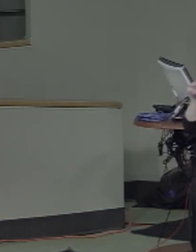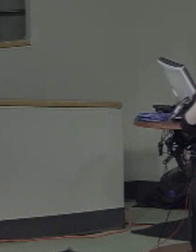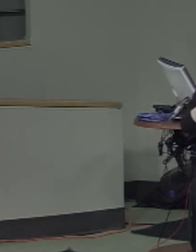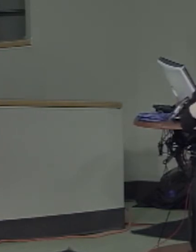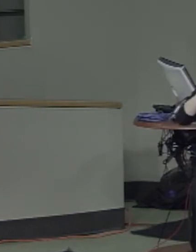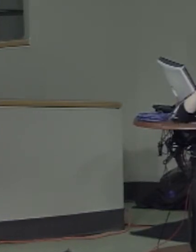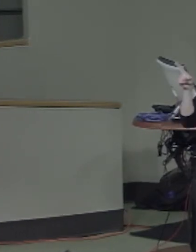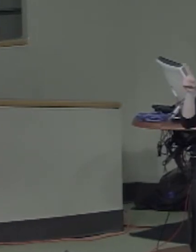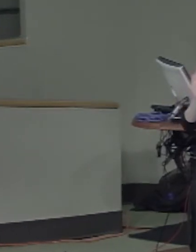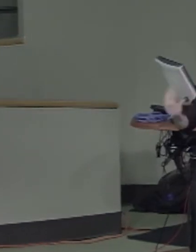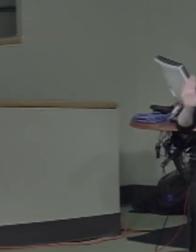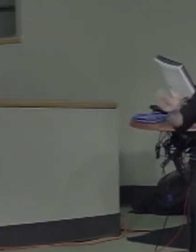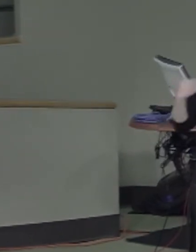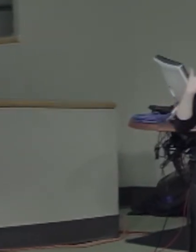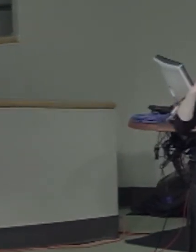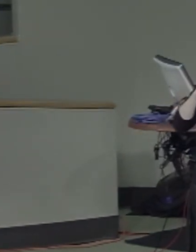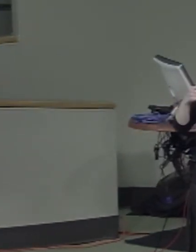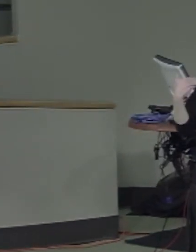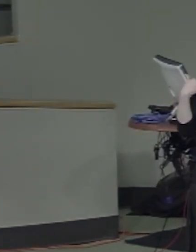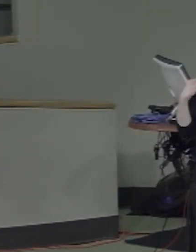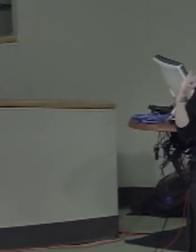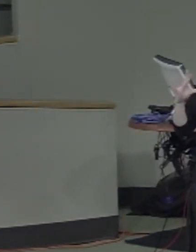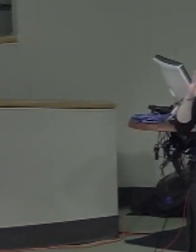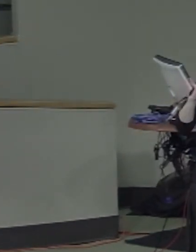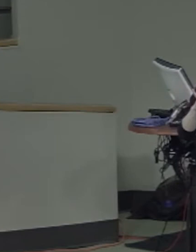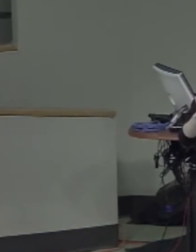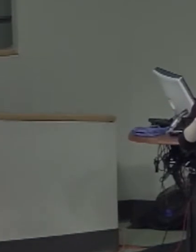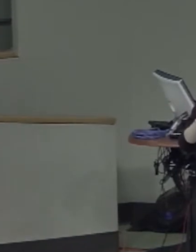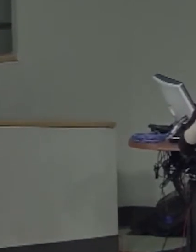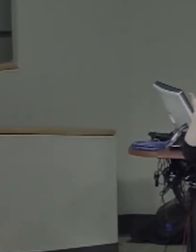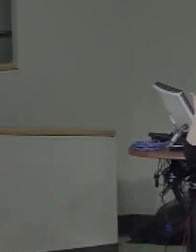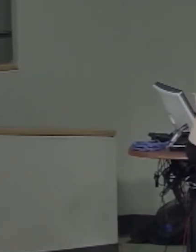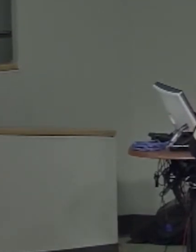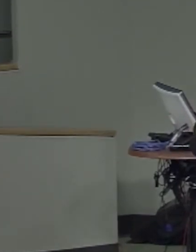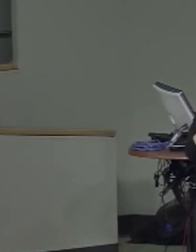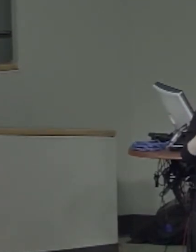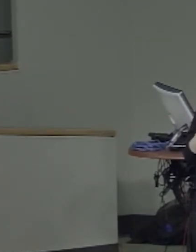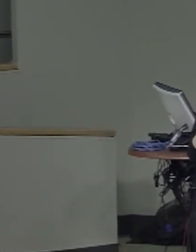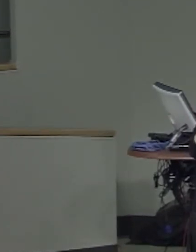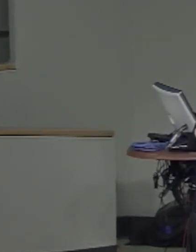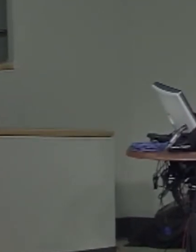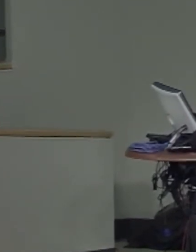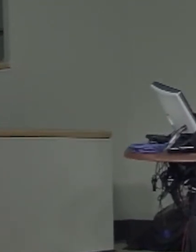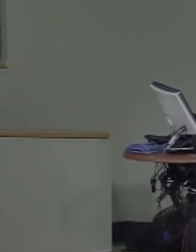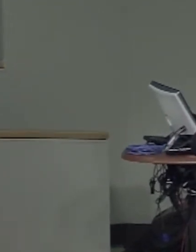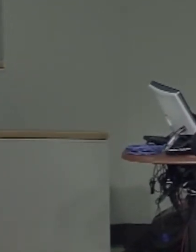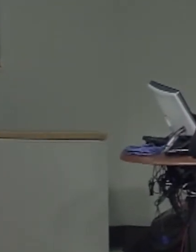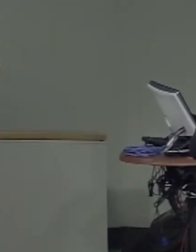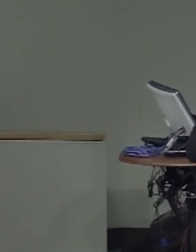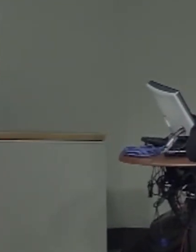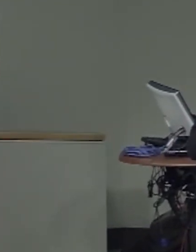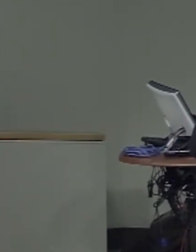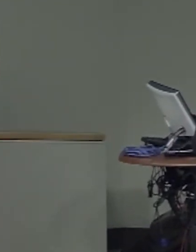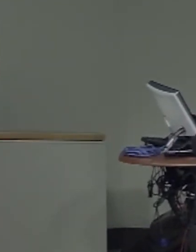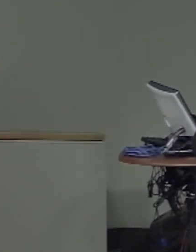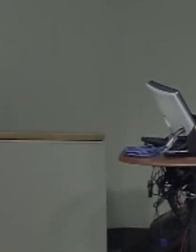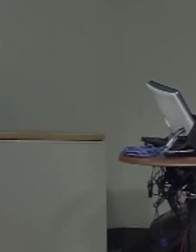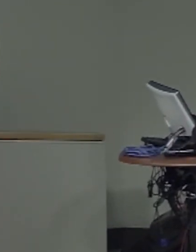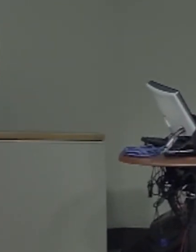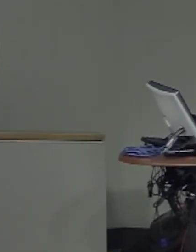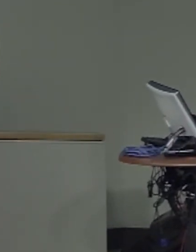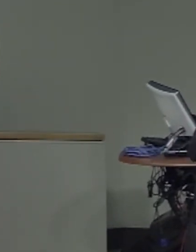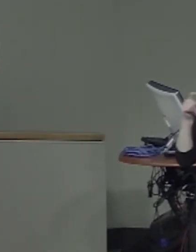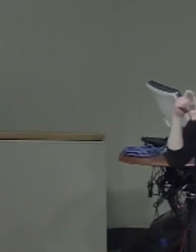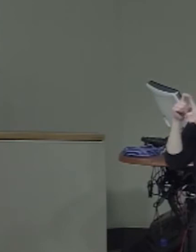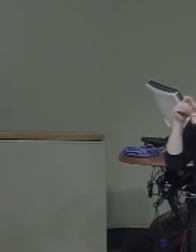Because of certain constraints and pressures on brain organization and brain learning, they become